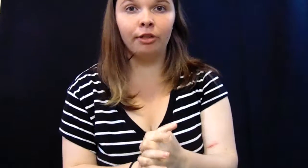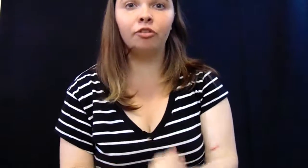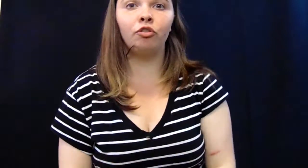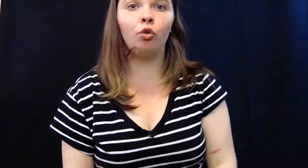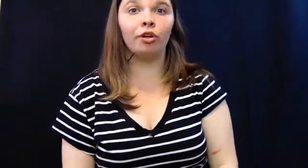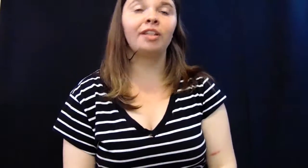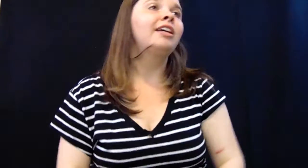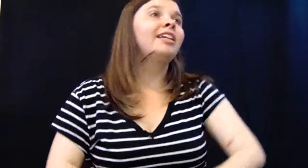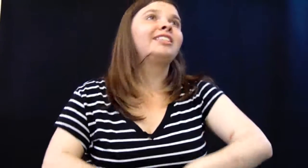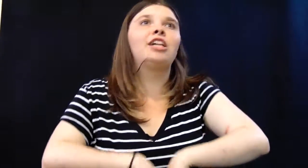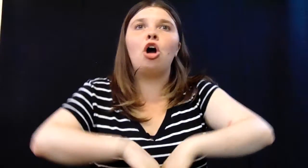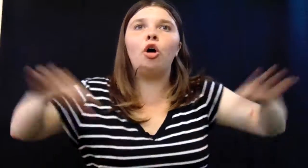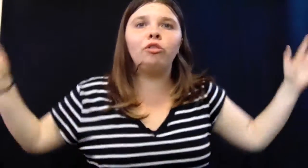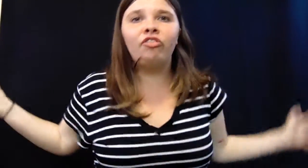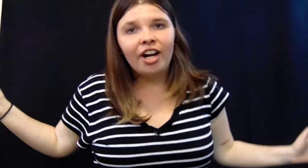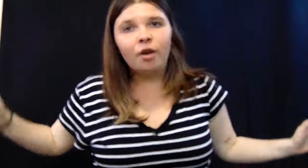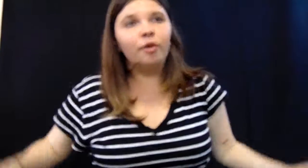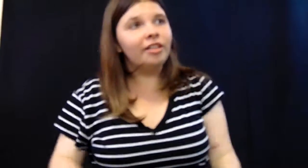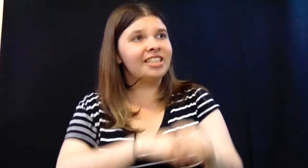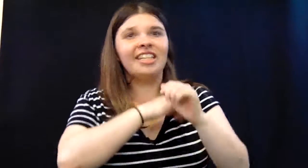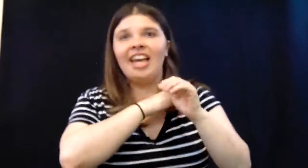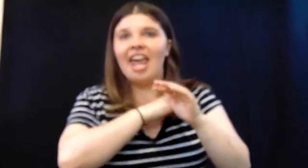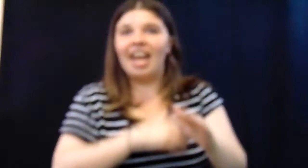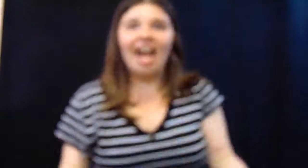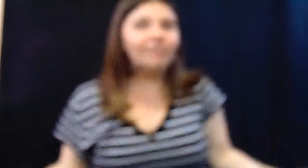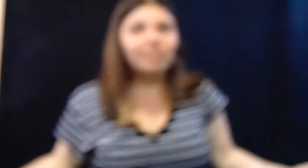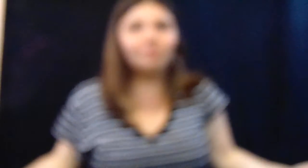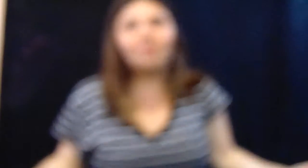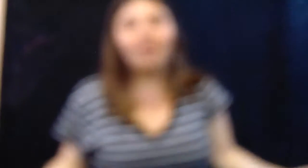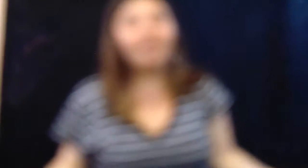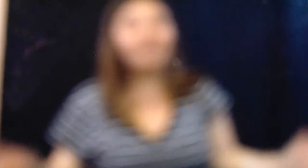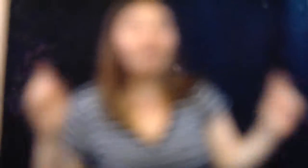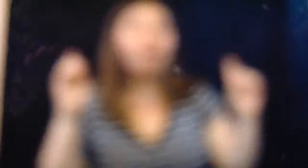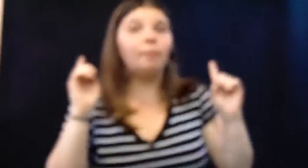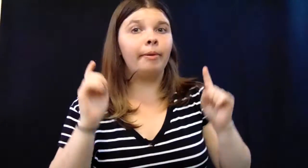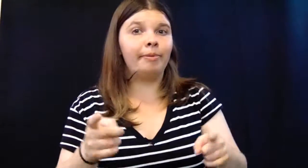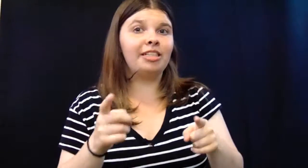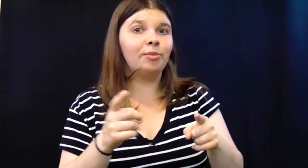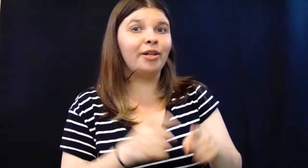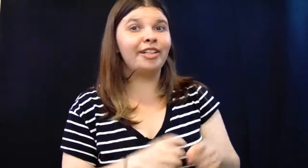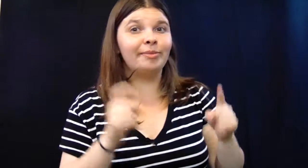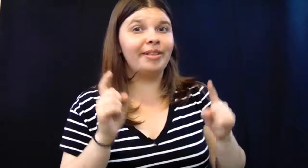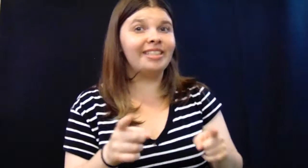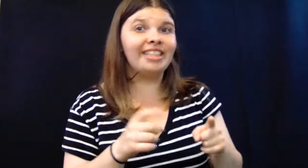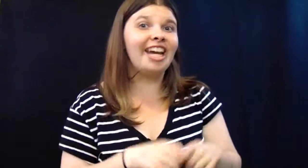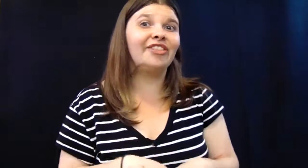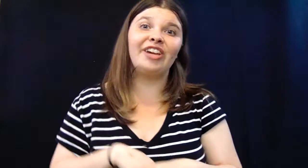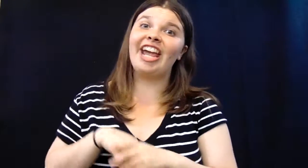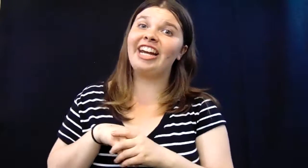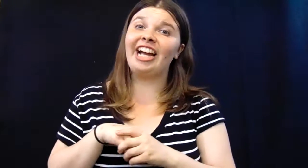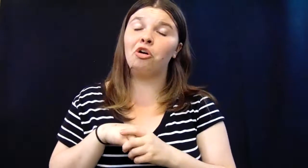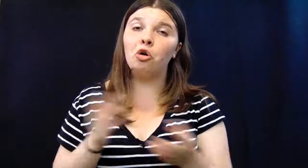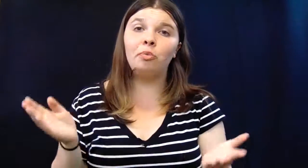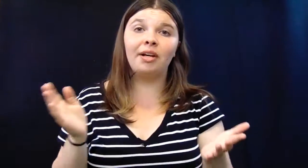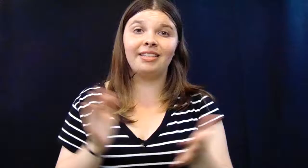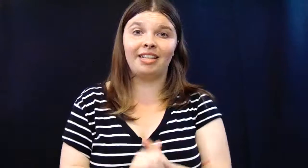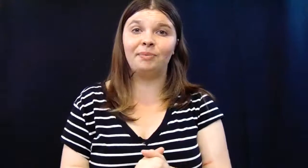wonderful 4th, see all the fireworks, and have some fun, but be smart, be safe, and I hope you guys had an